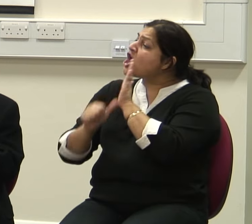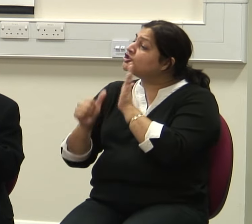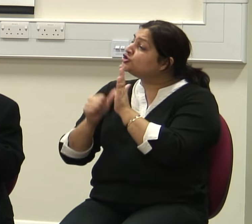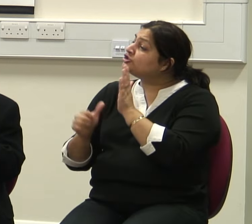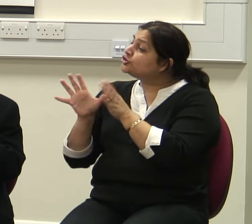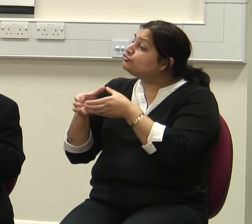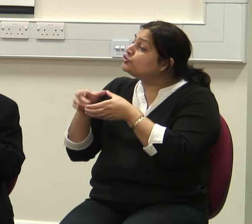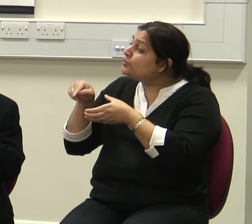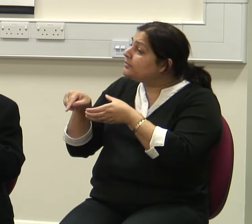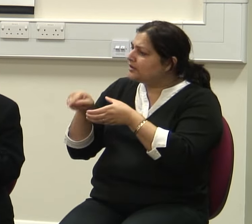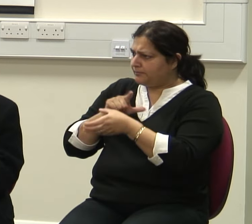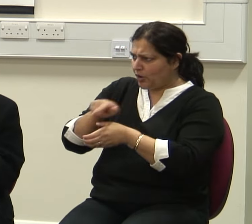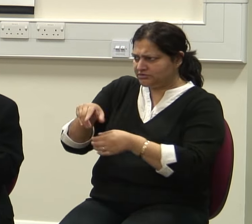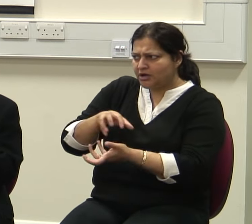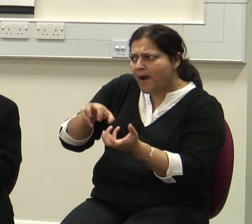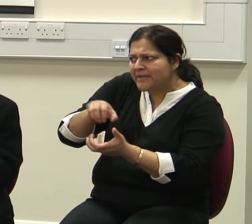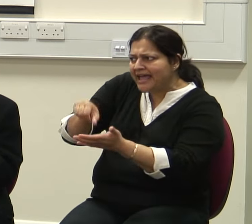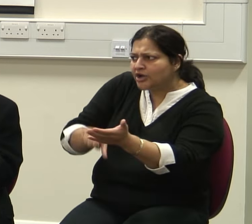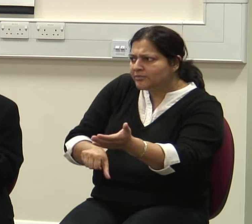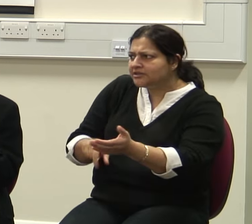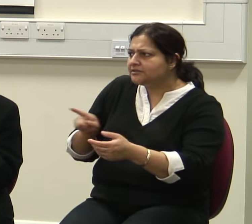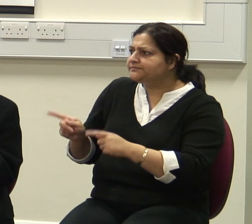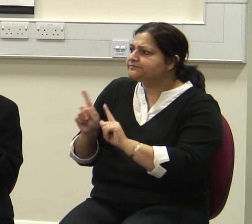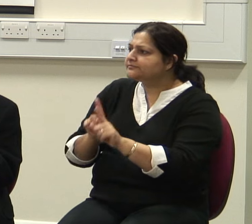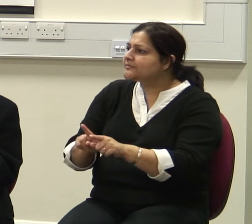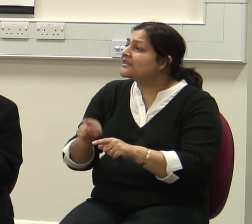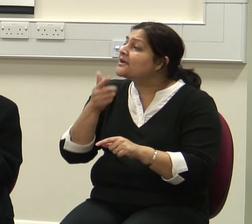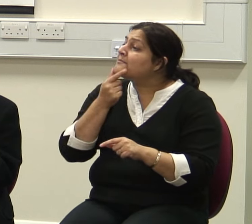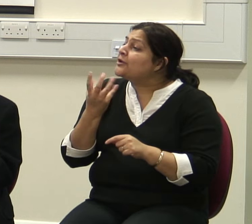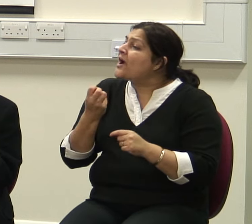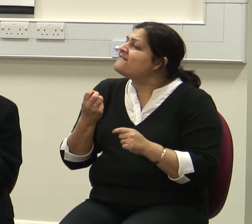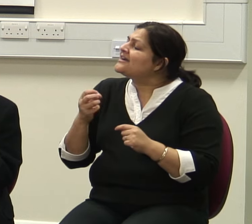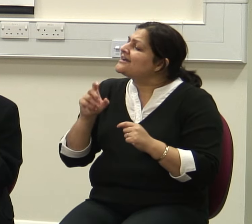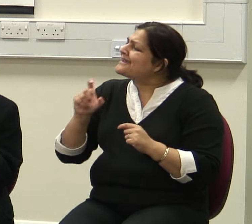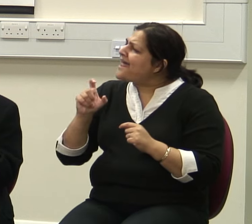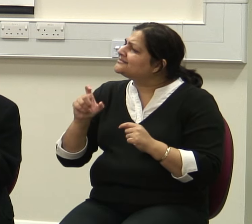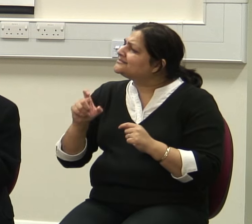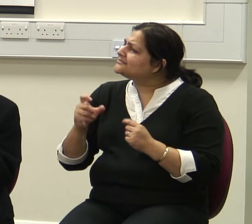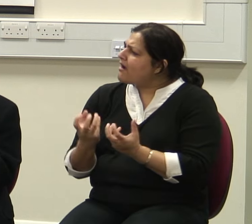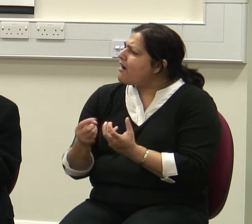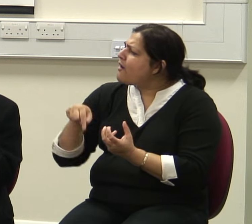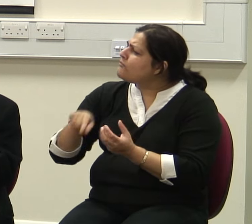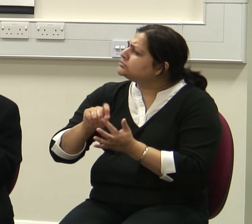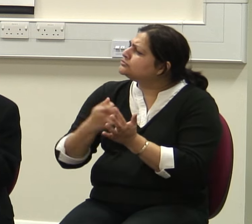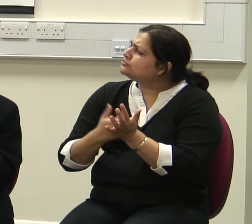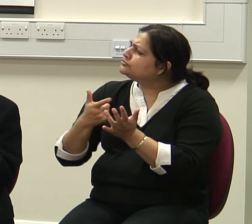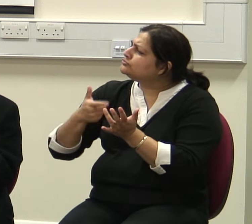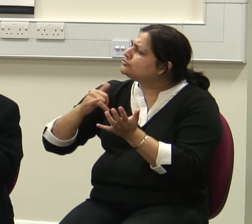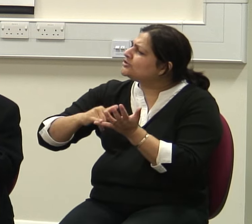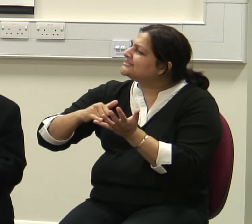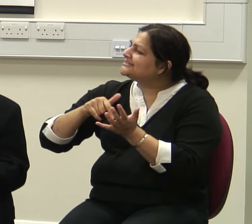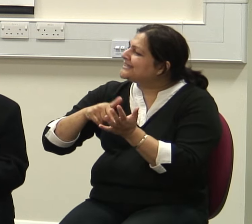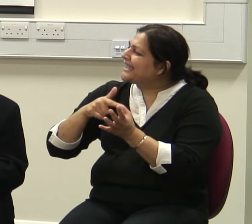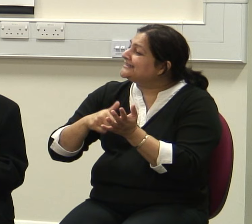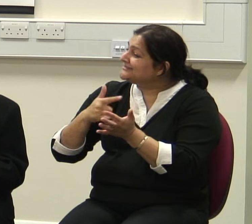complete prostatectomies for men who have cancer of the prostate. And they are young enough and they are very worried